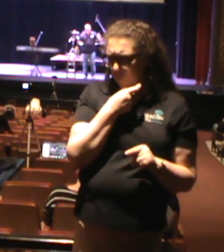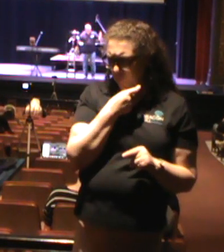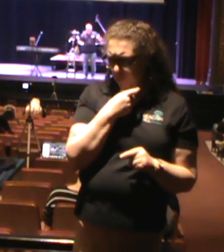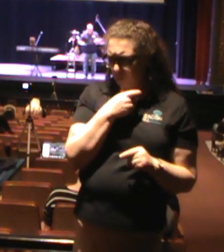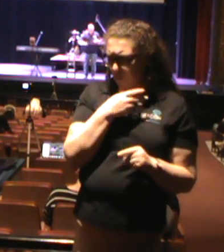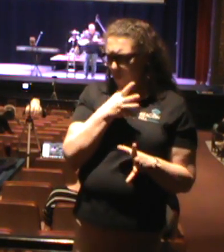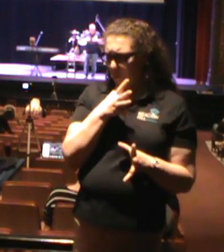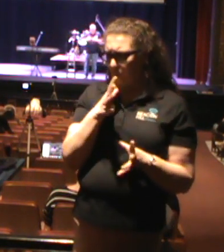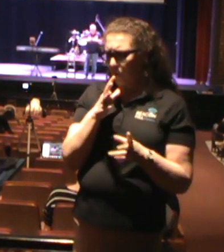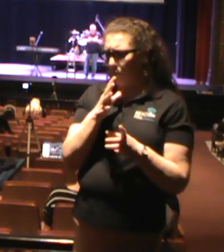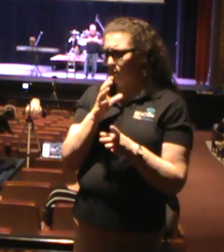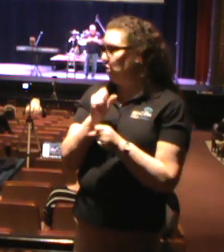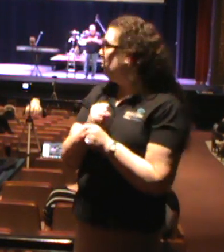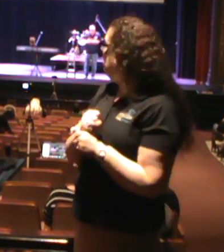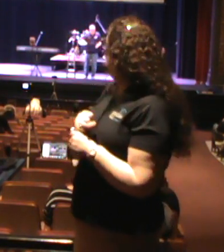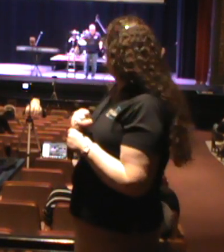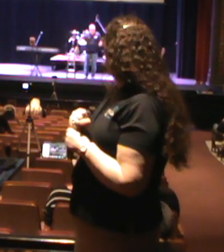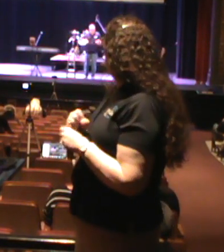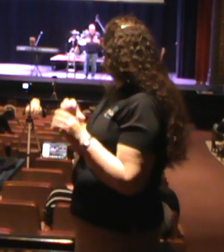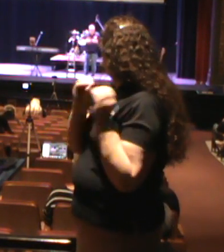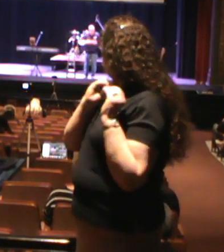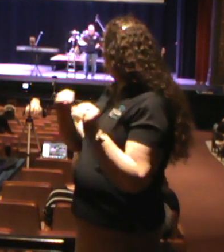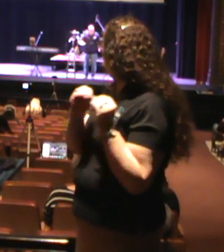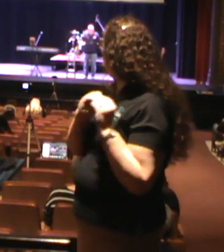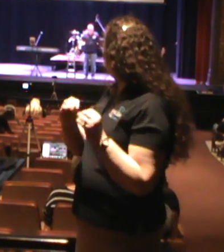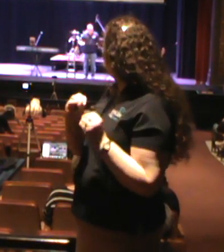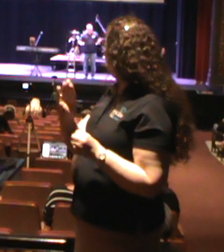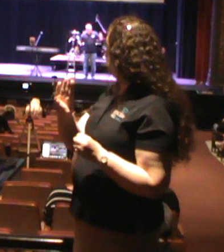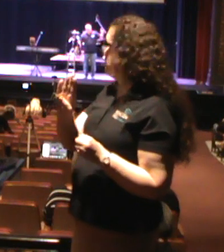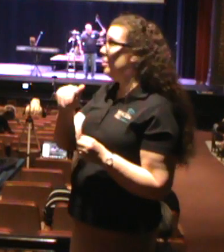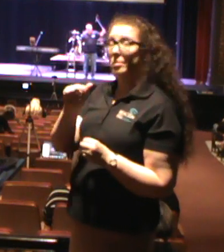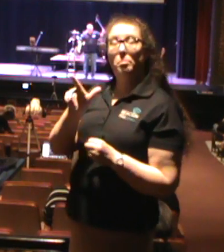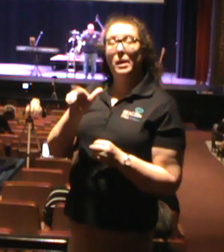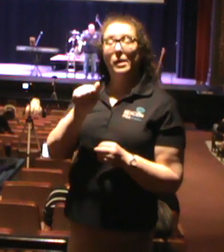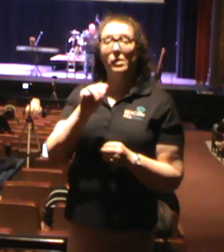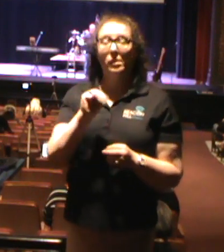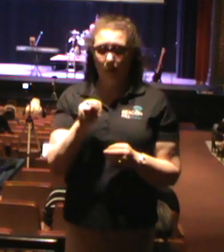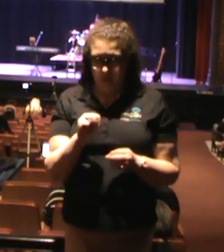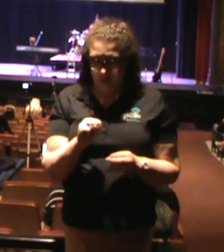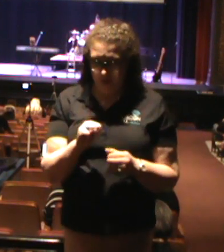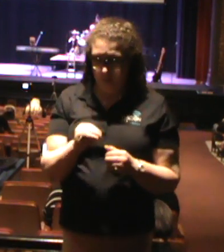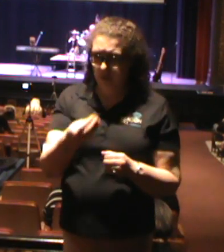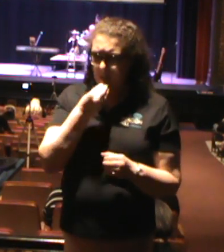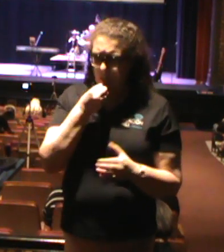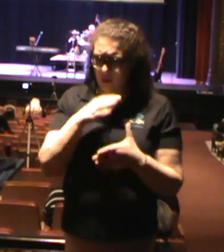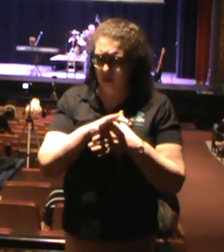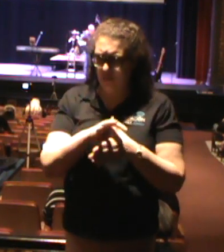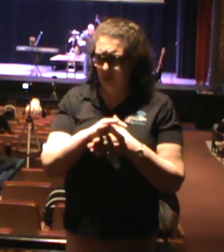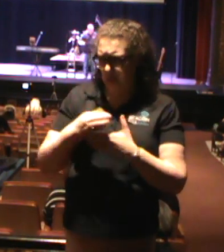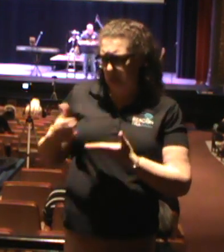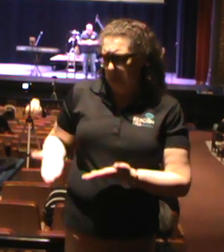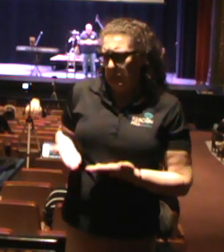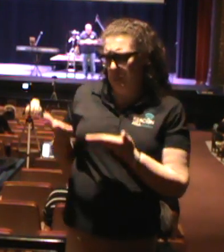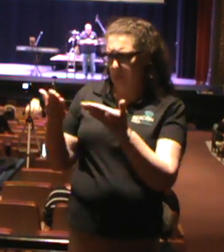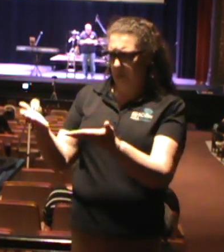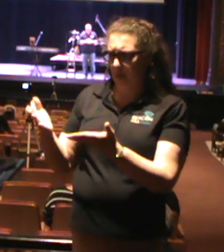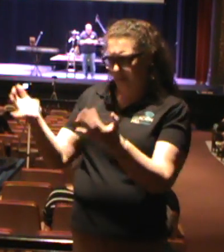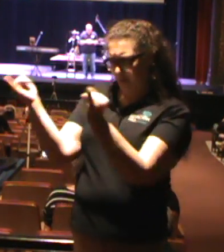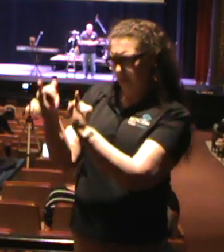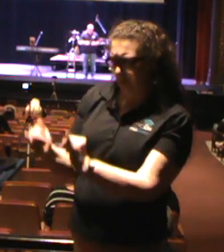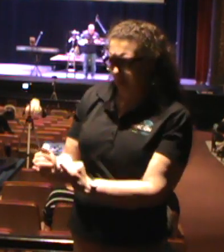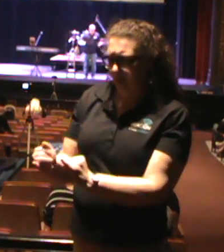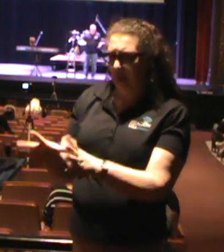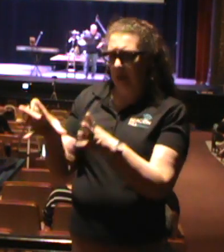who taught Balaam to the place of stumbling block in front of the Israelites, to eat meat, sacrifice to idols, and to commit sexual immorality.